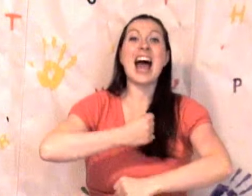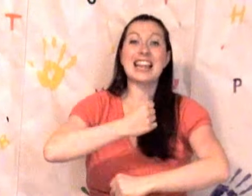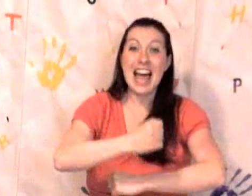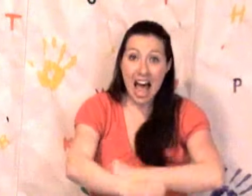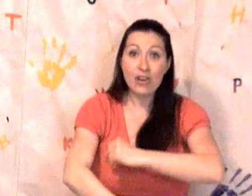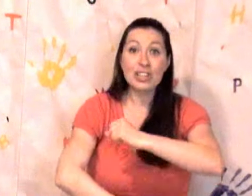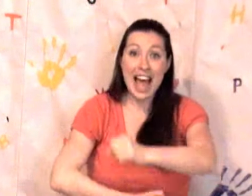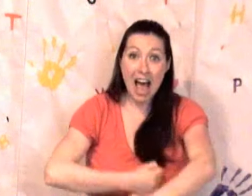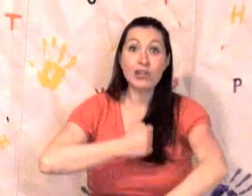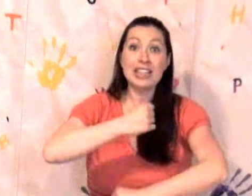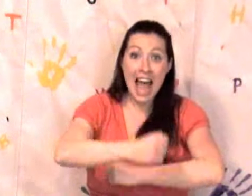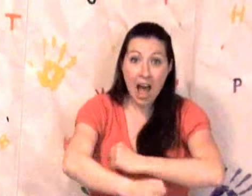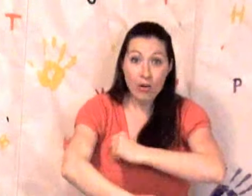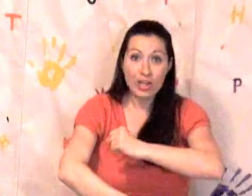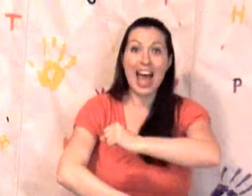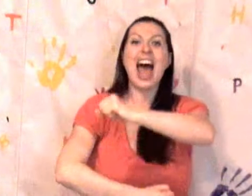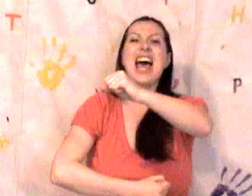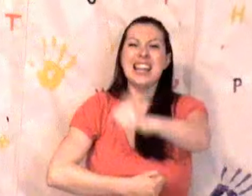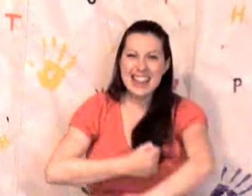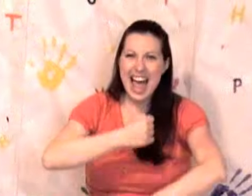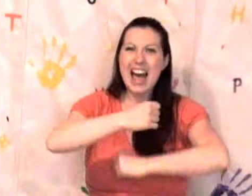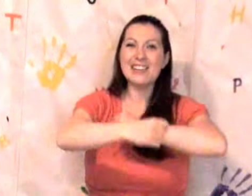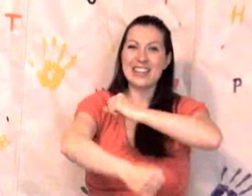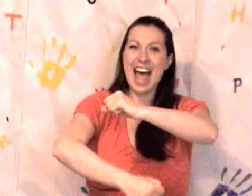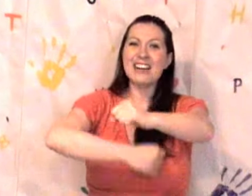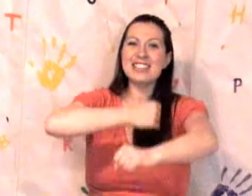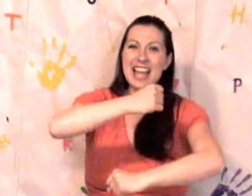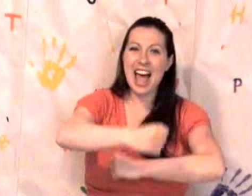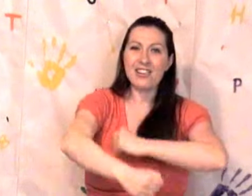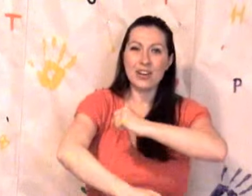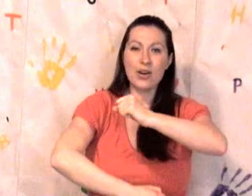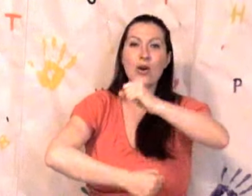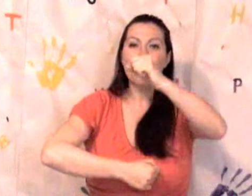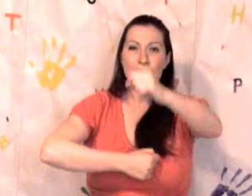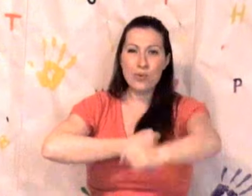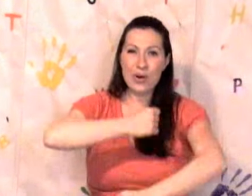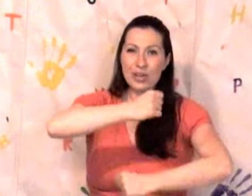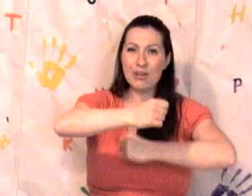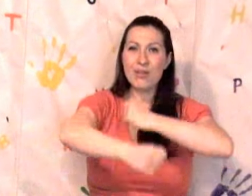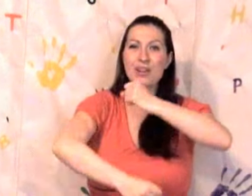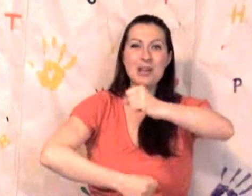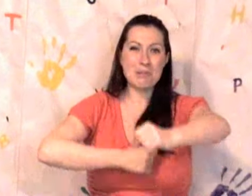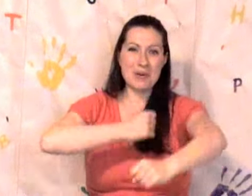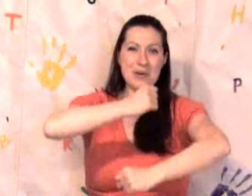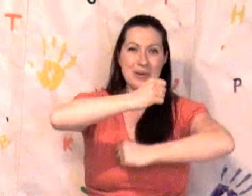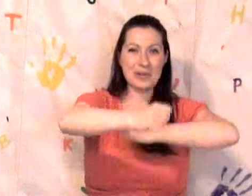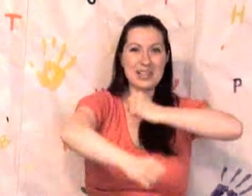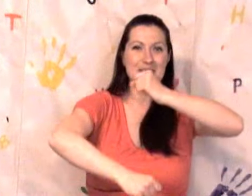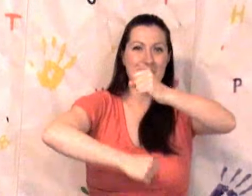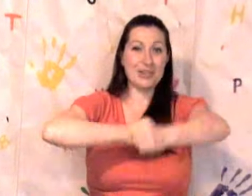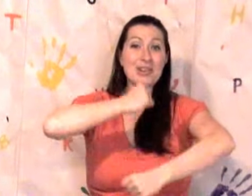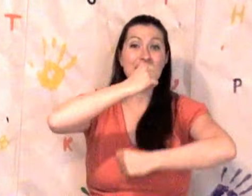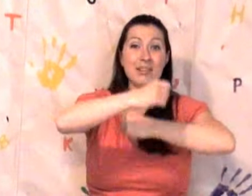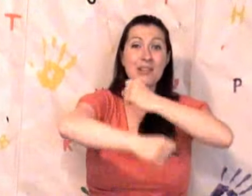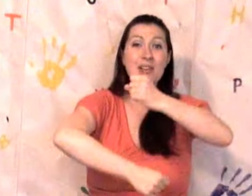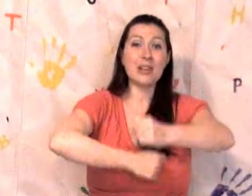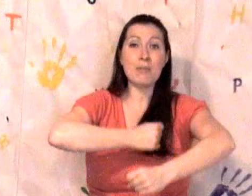loud loud loud loud loud roly-roly-poly roly-roly